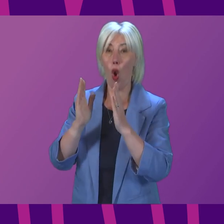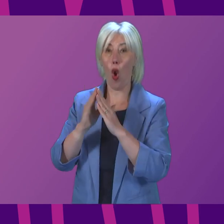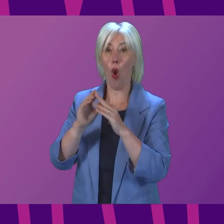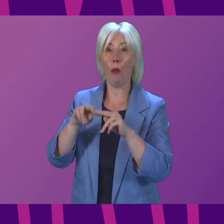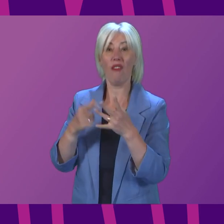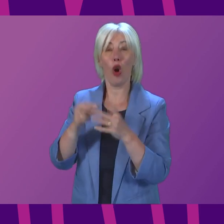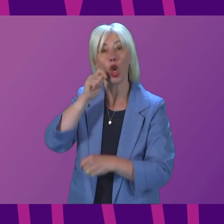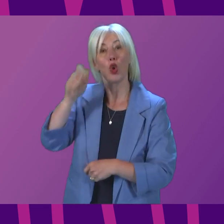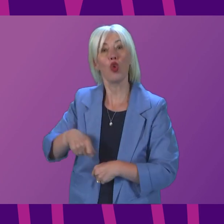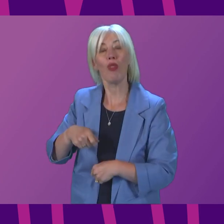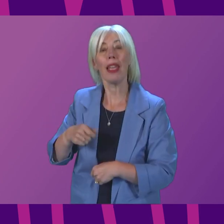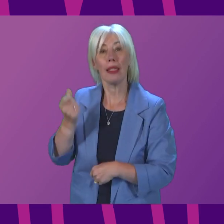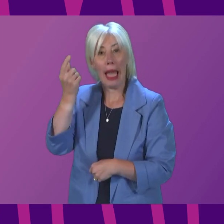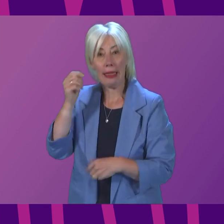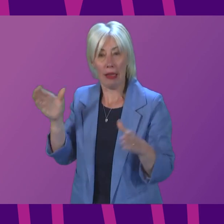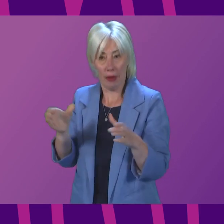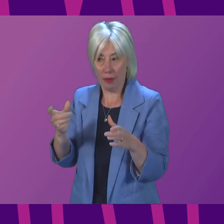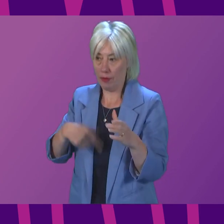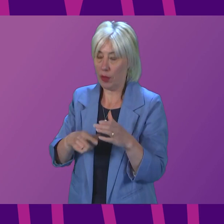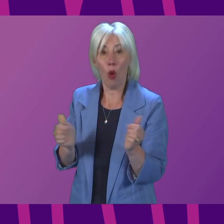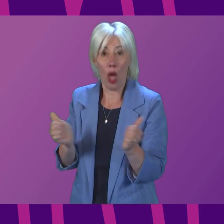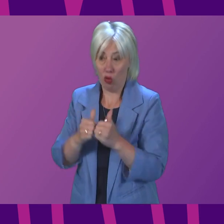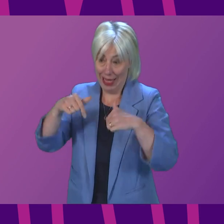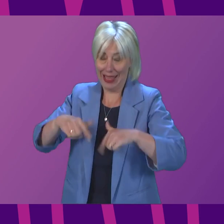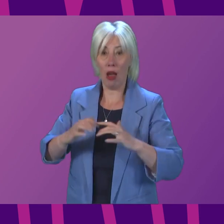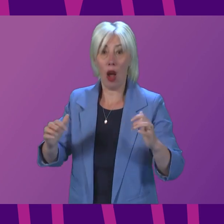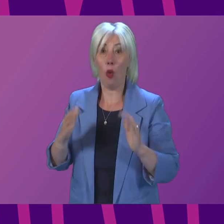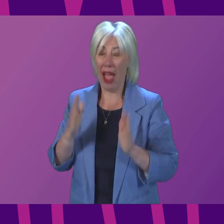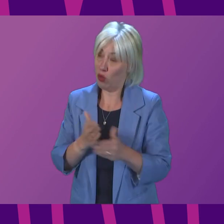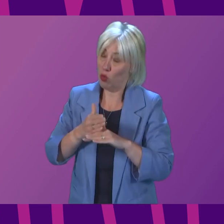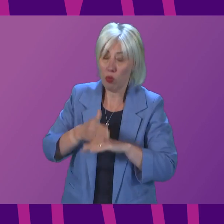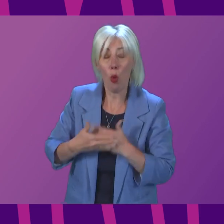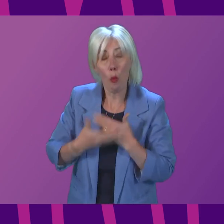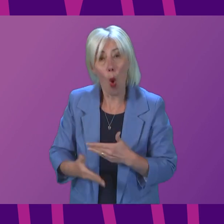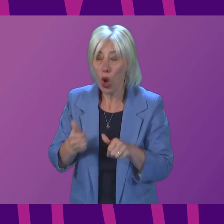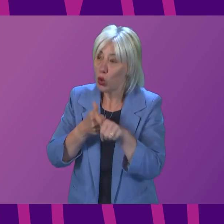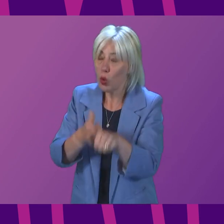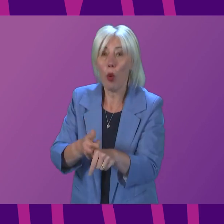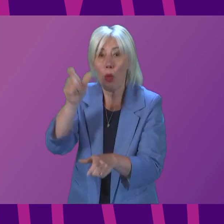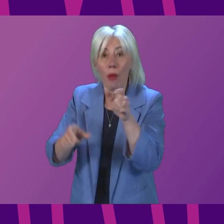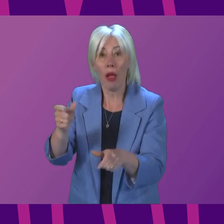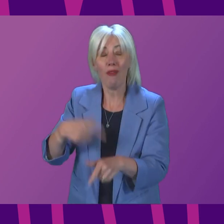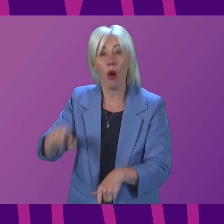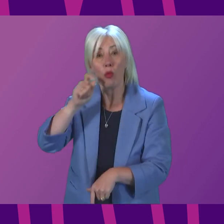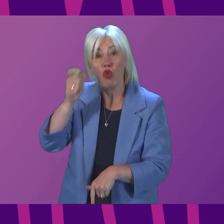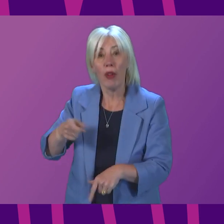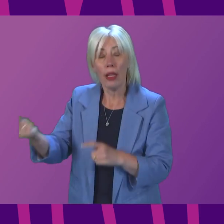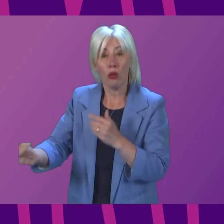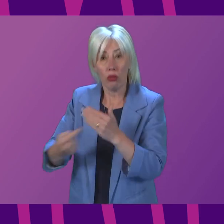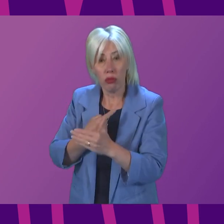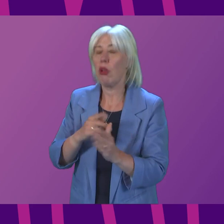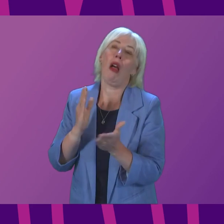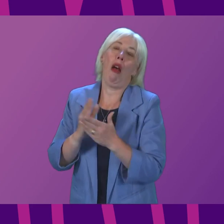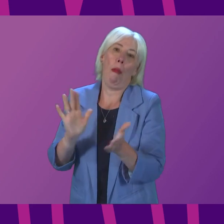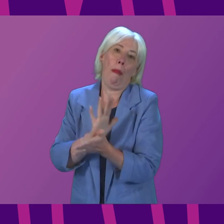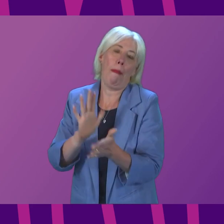initiative. We all agreed in this Chamber that more needed to be done in recent days to support those displaced because of this war. I am pleased